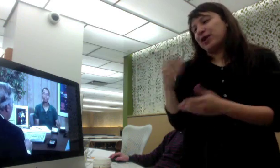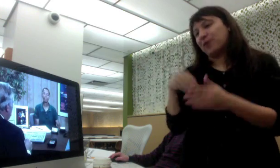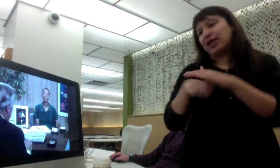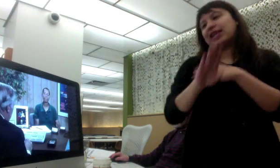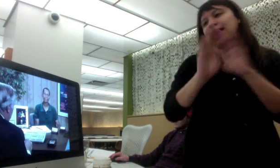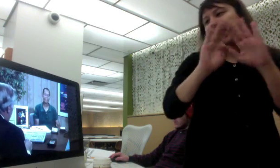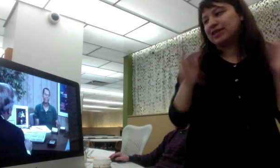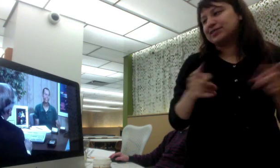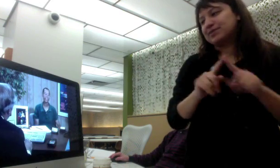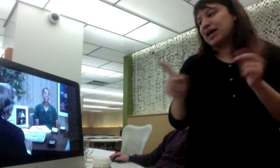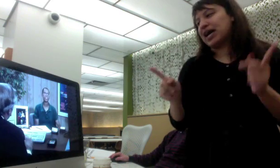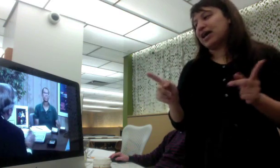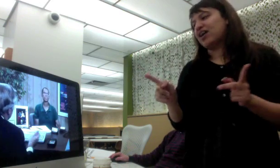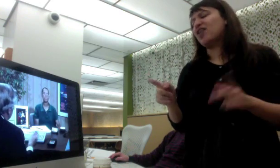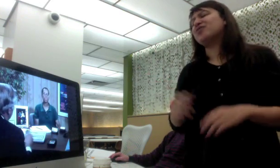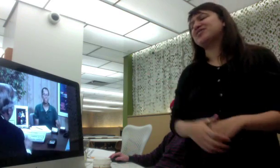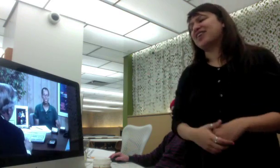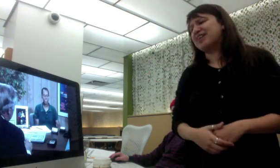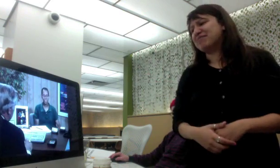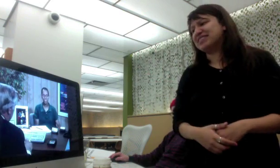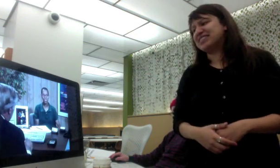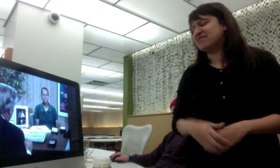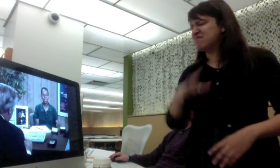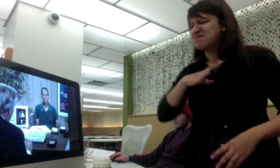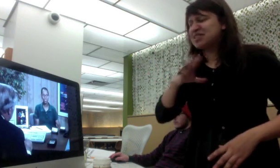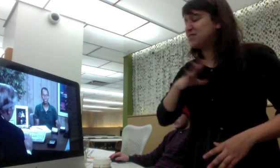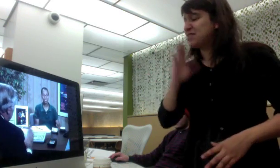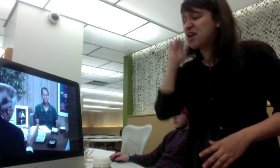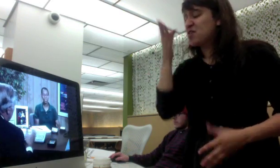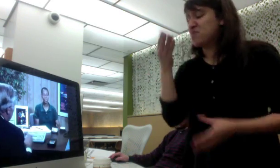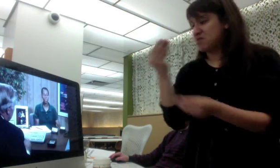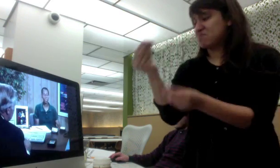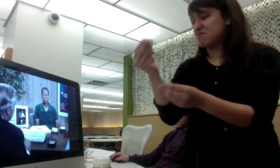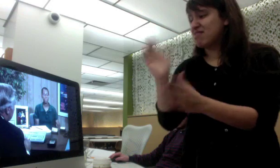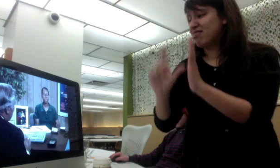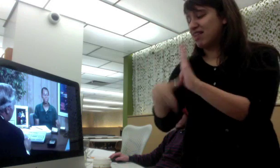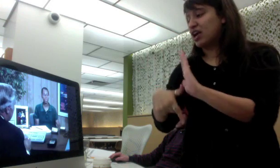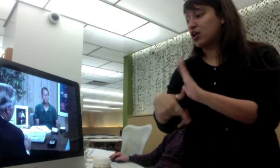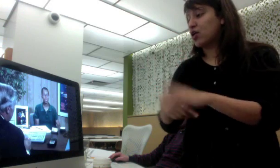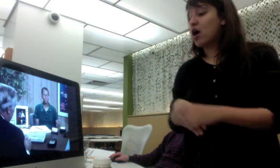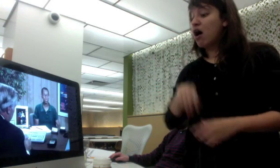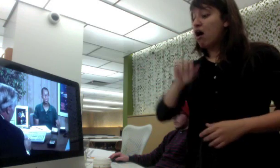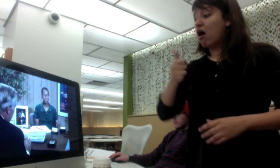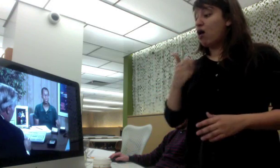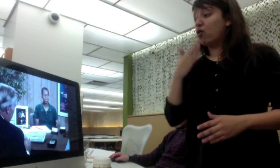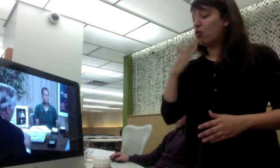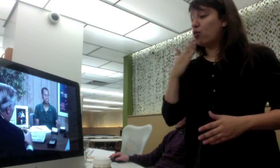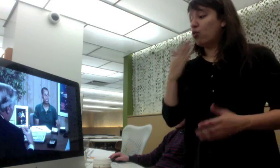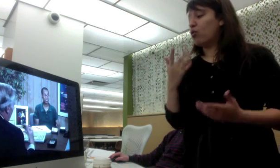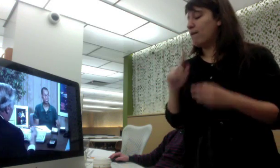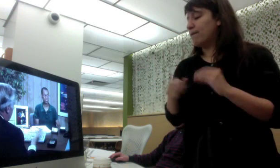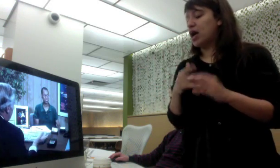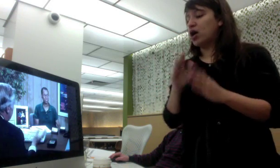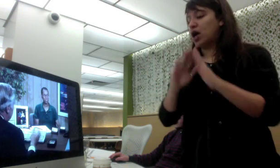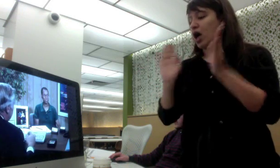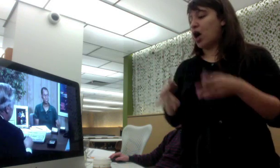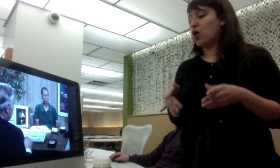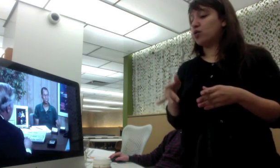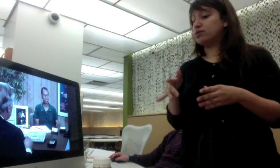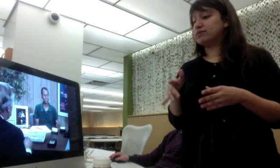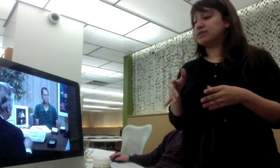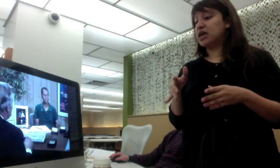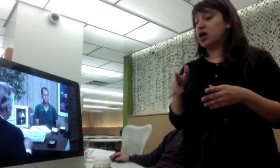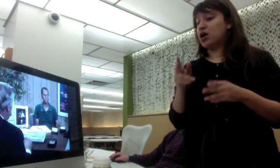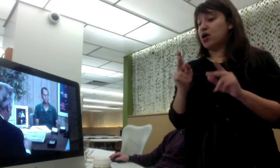It's okay. We'll get it for you. Oh, sorry. I missed it. Because the owner has its own warranties there for you. And all appliances